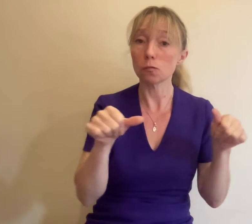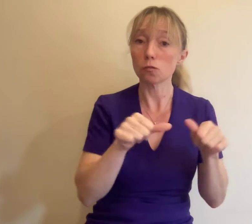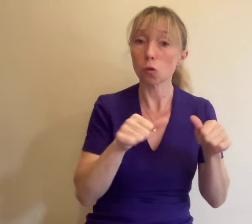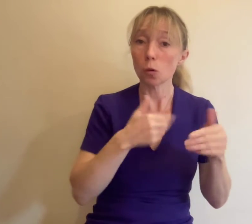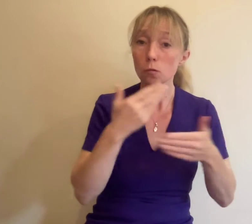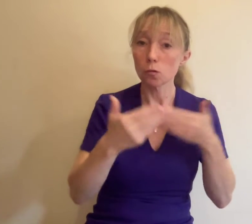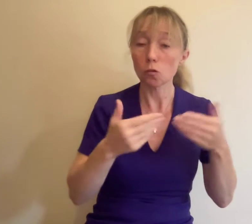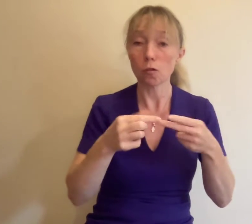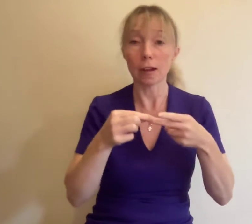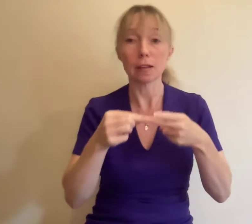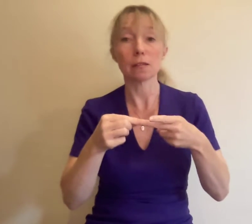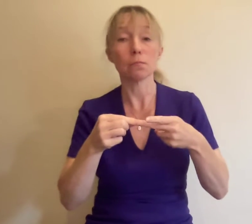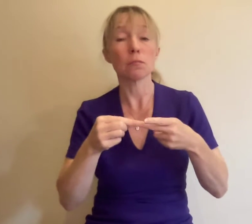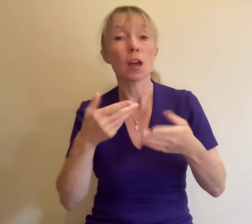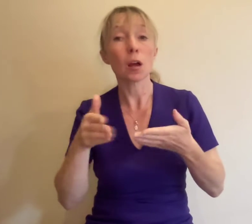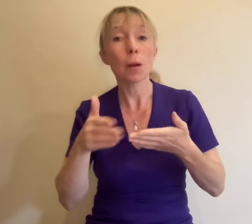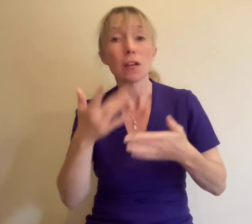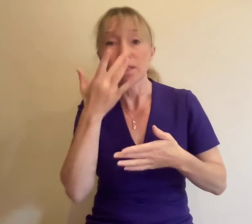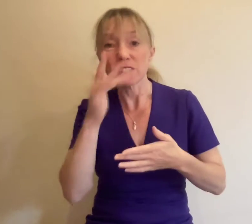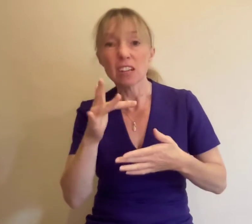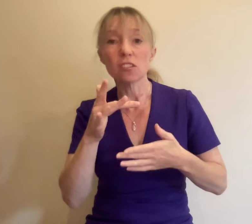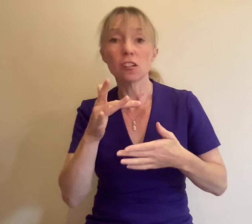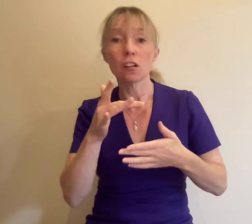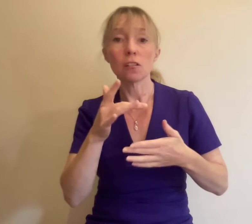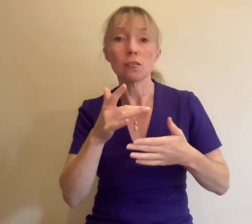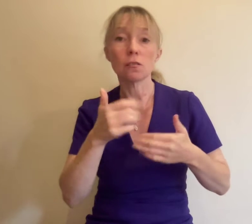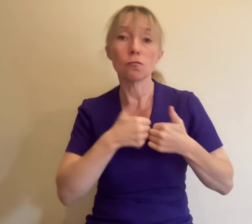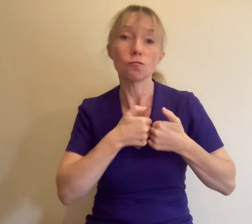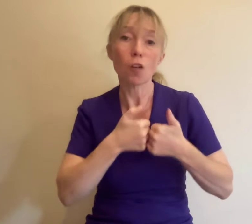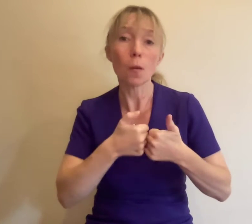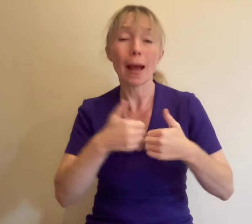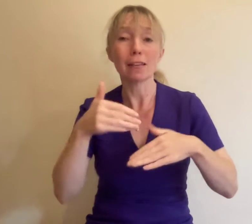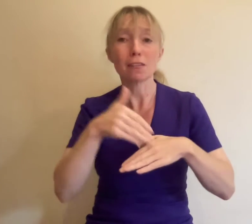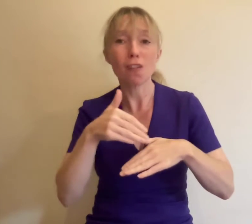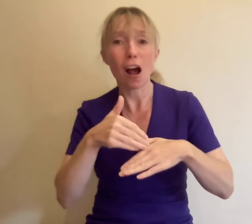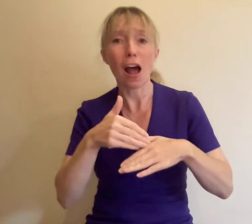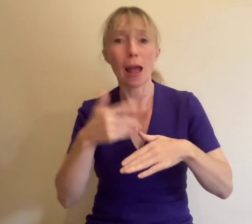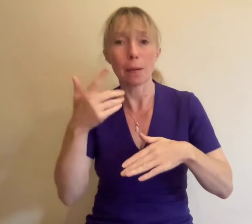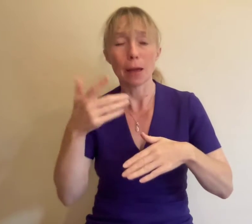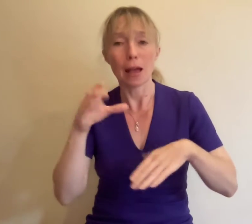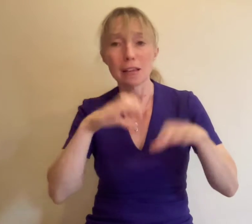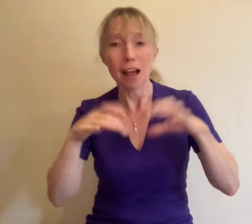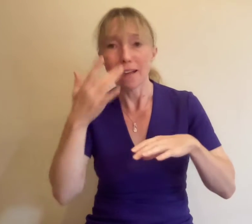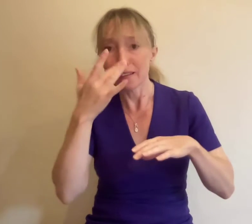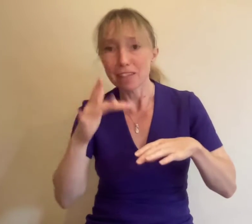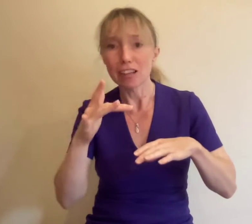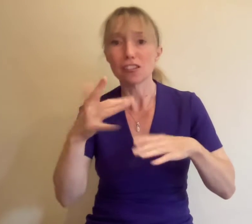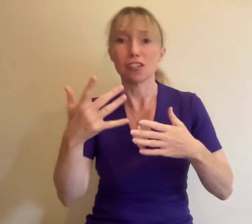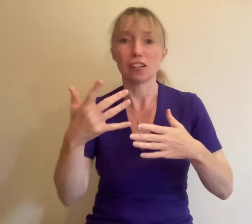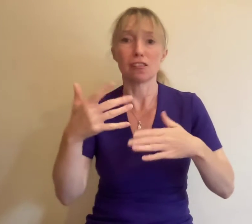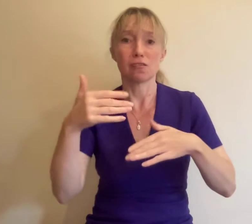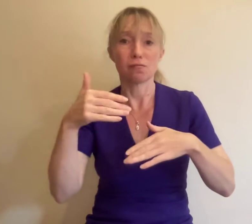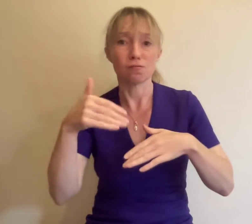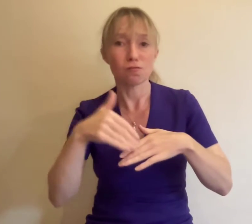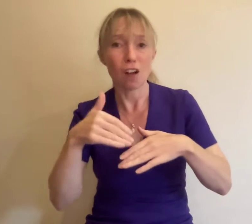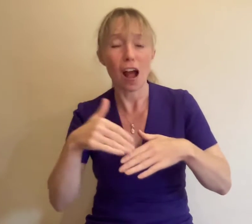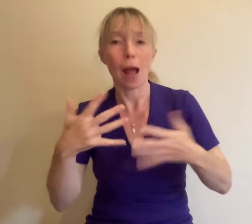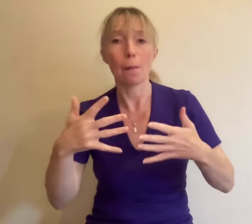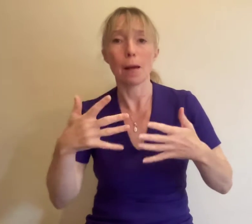romance, crime, science fiction, thriller, fantasy, horror, historical fiction c.